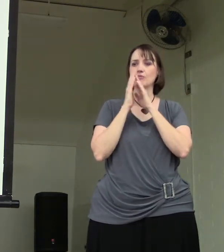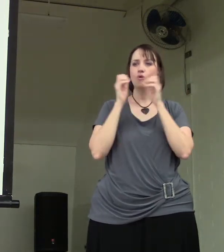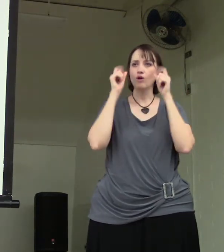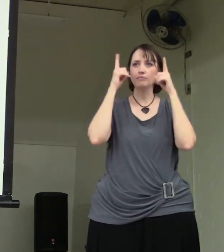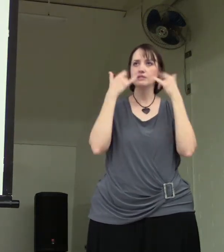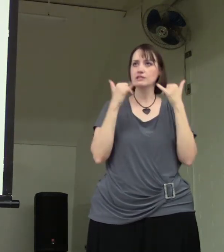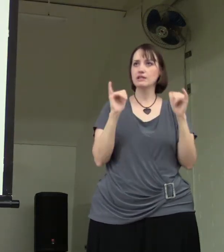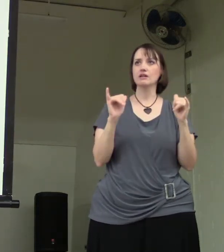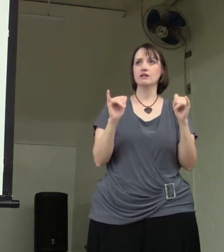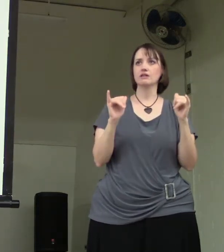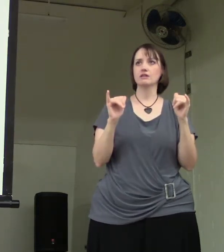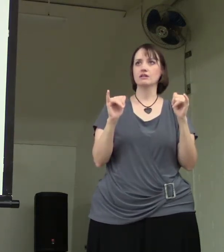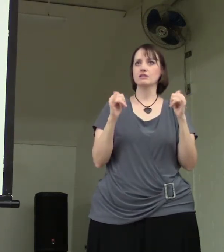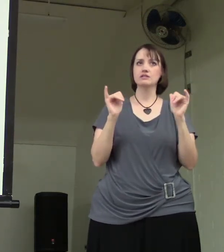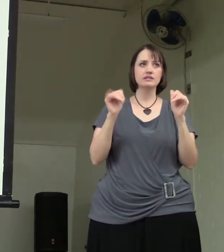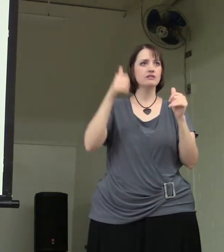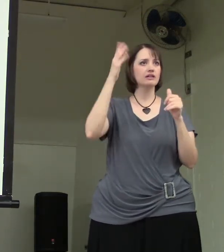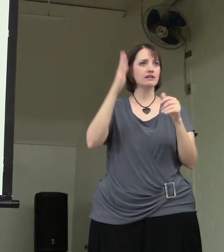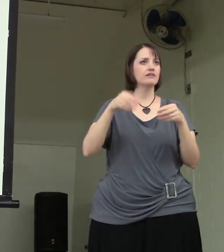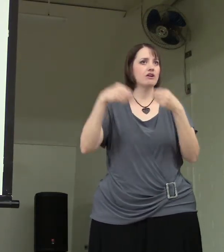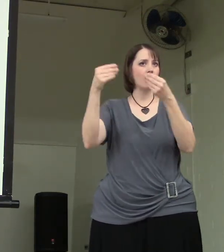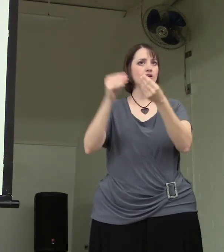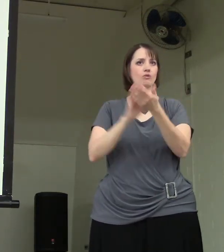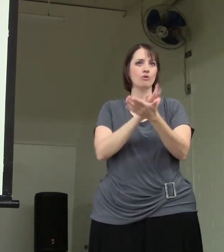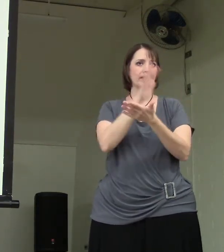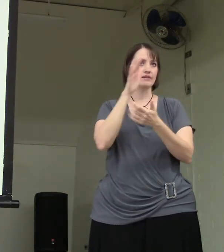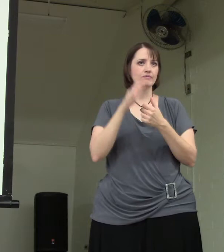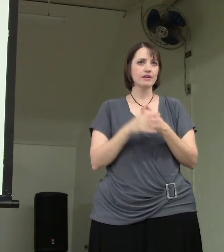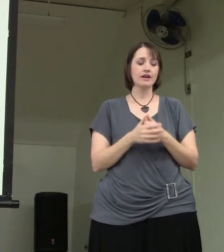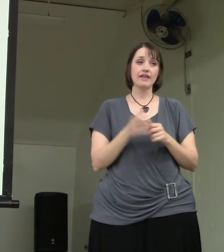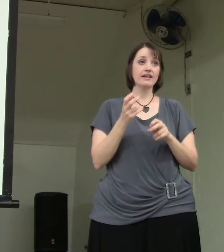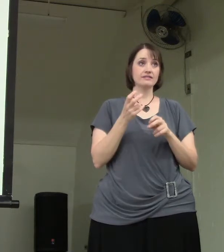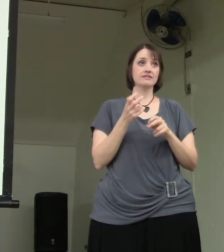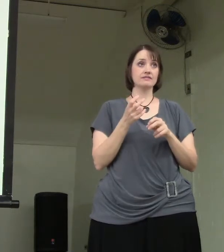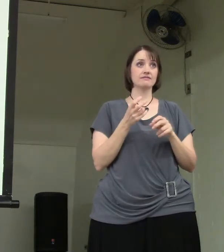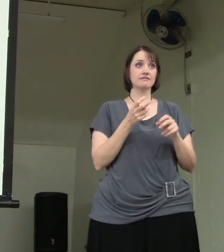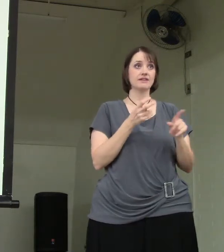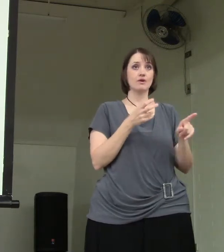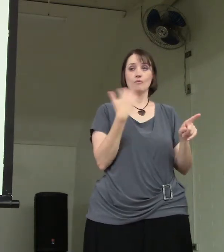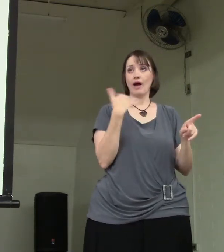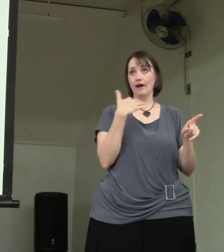woke up still, still giving God glory. Now that's, wow.